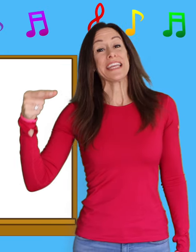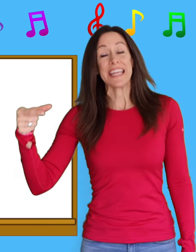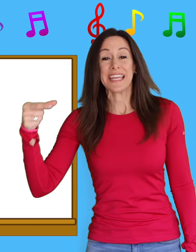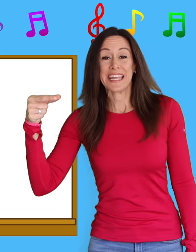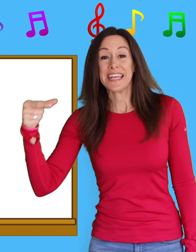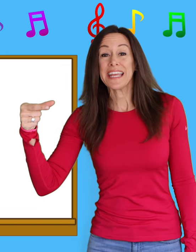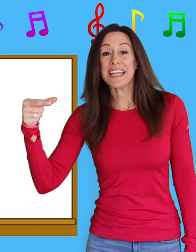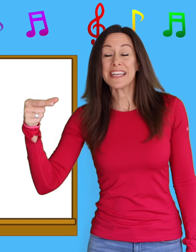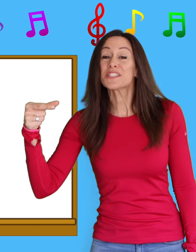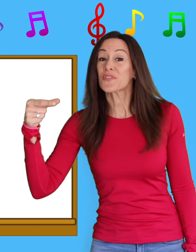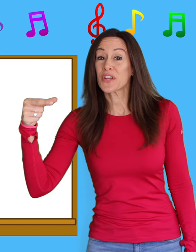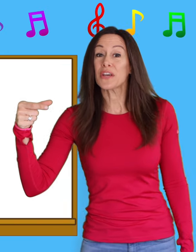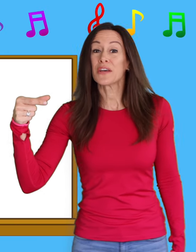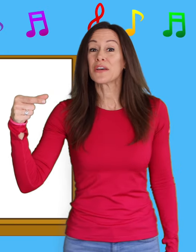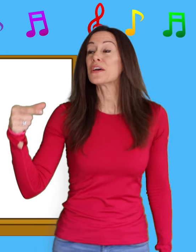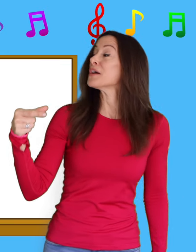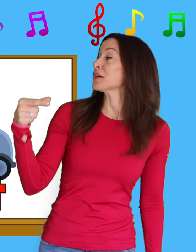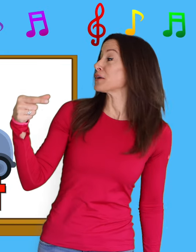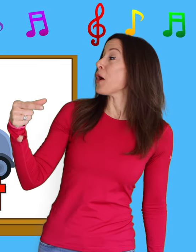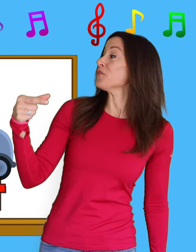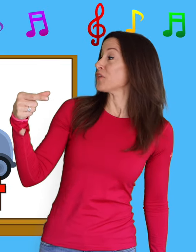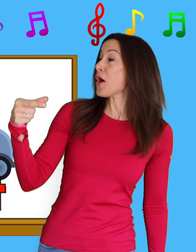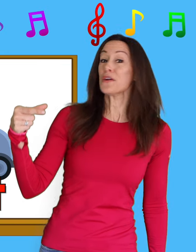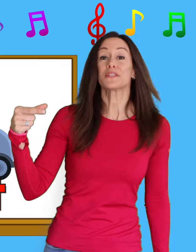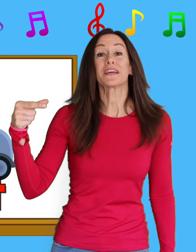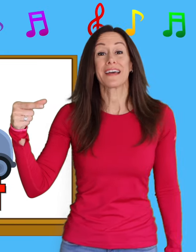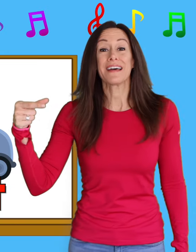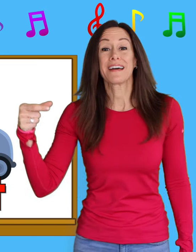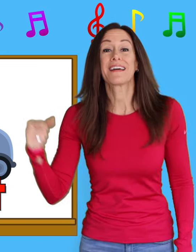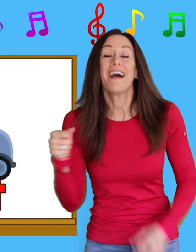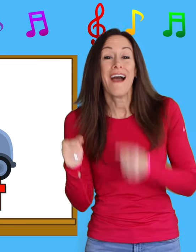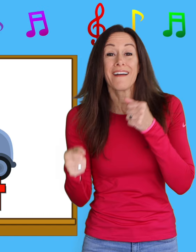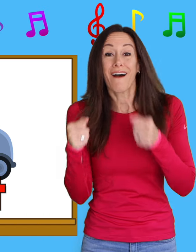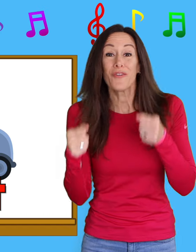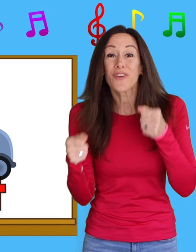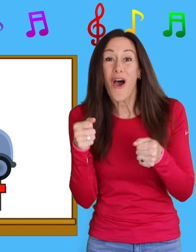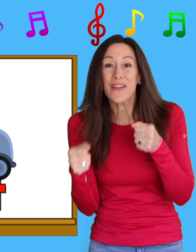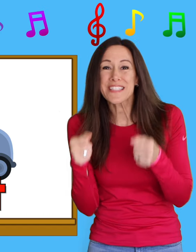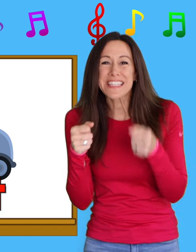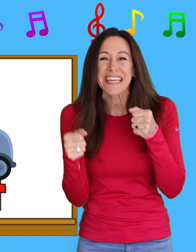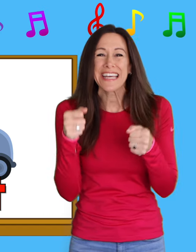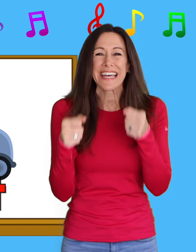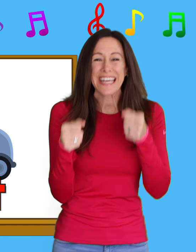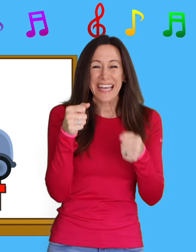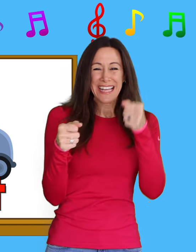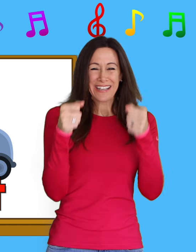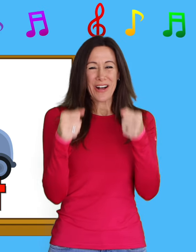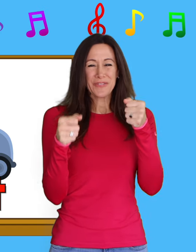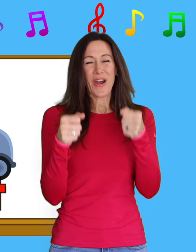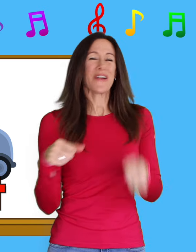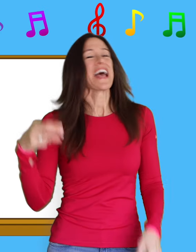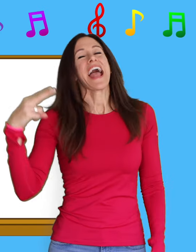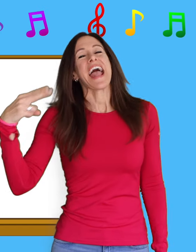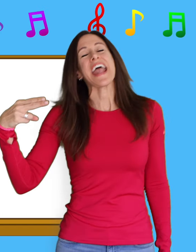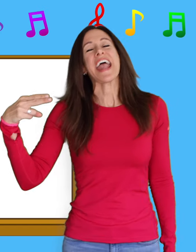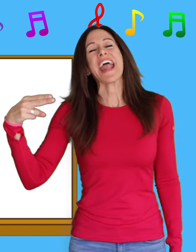is for g-g-golf cart, g-g-golf cart, g-g-golf cart. H